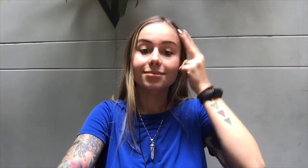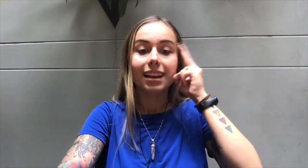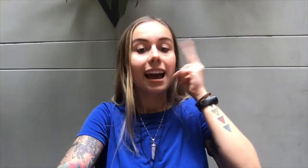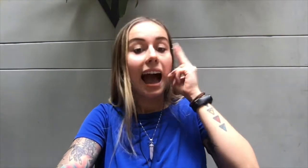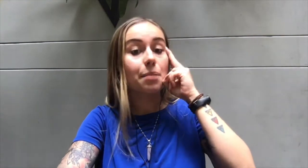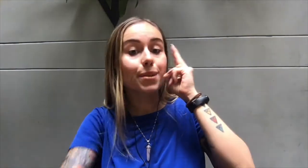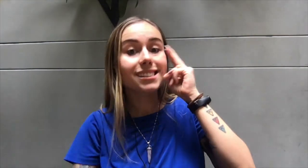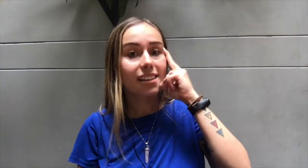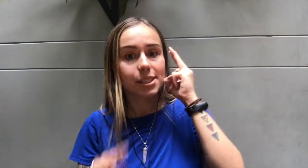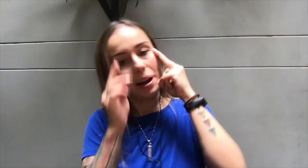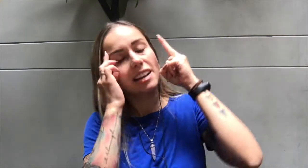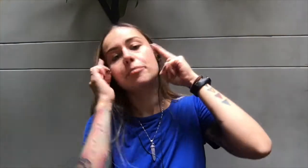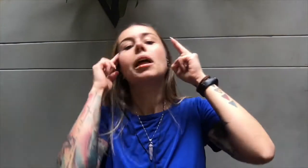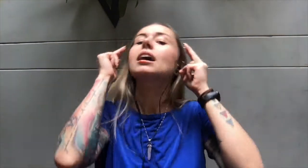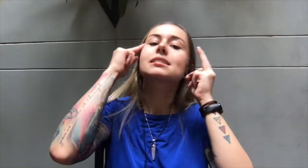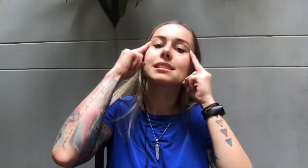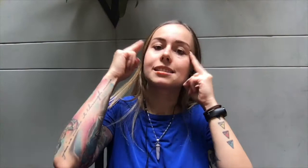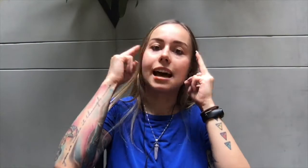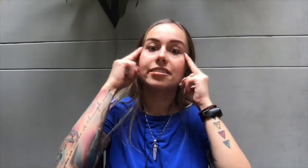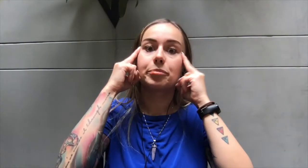I must have some kind of blocks inside of me.